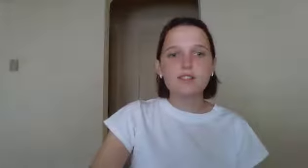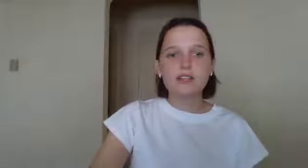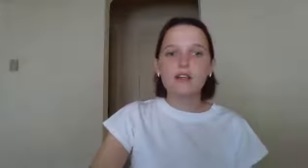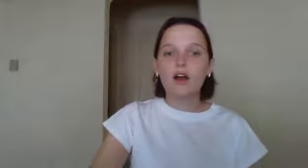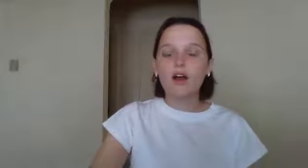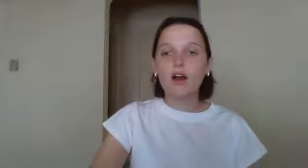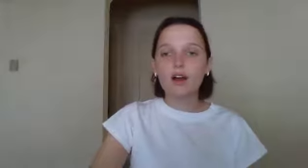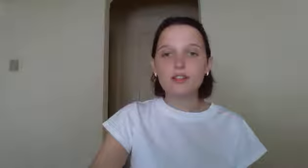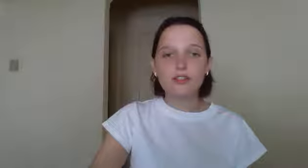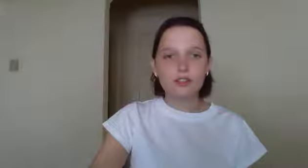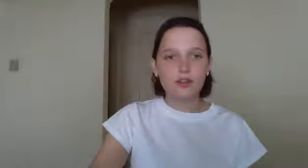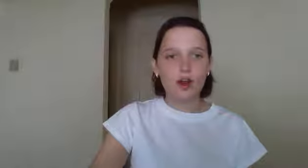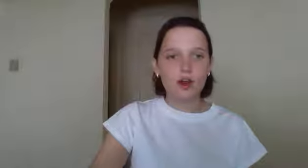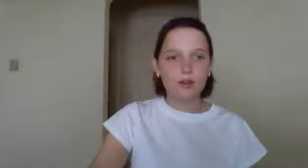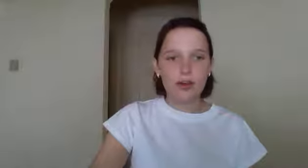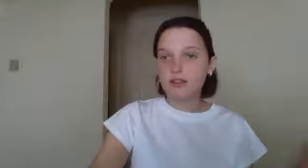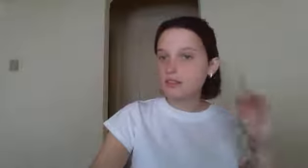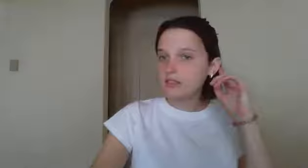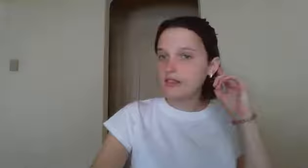in hat the hard way. Listen.